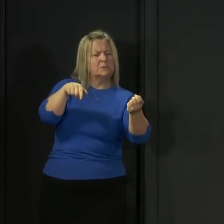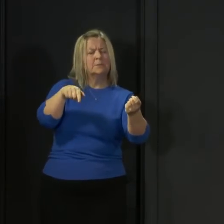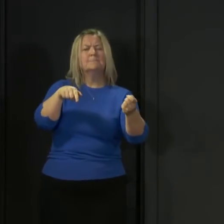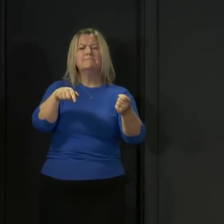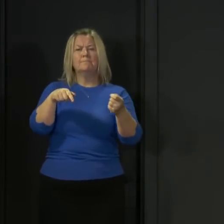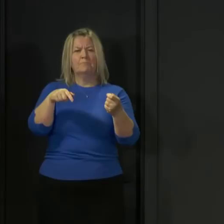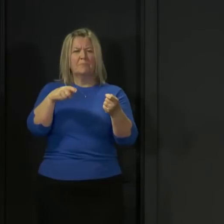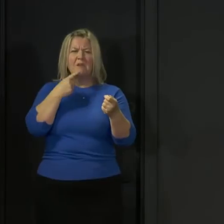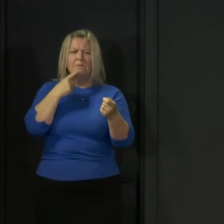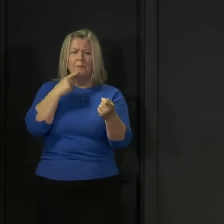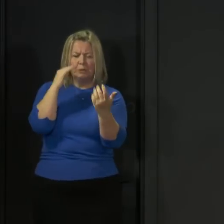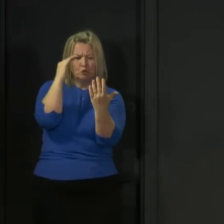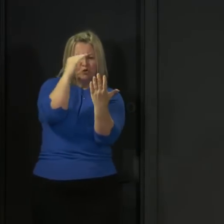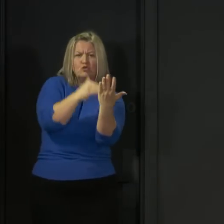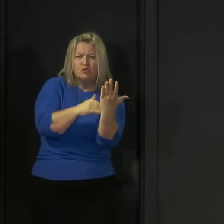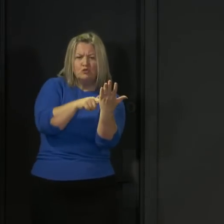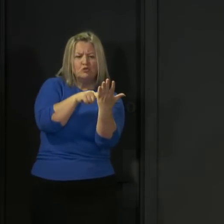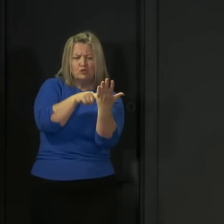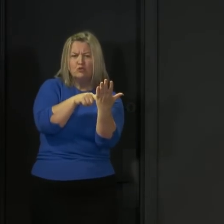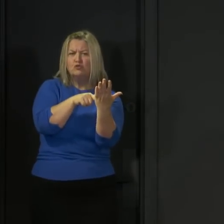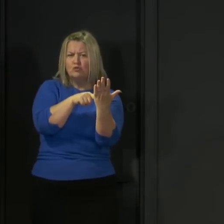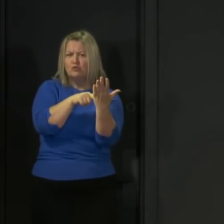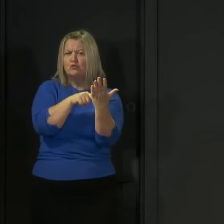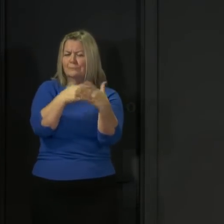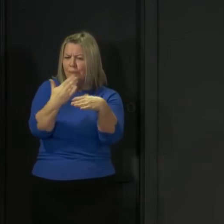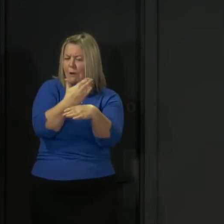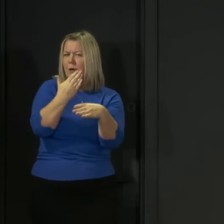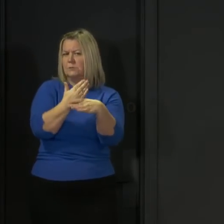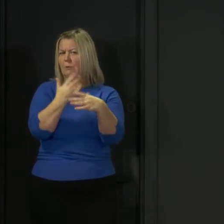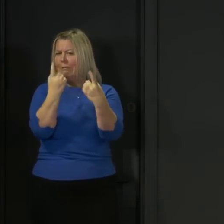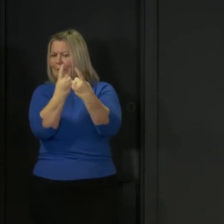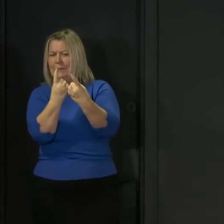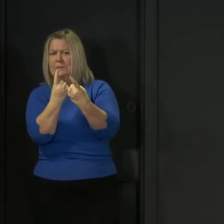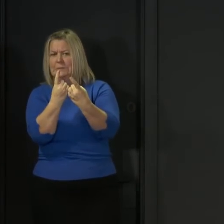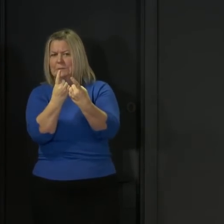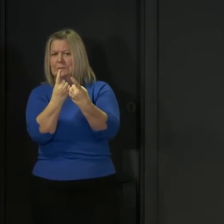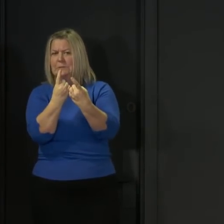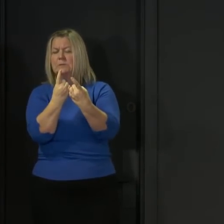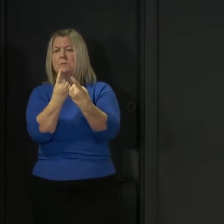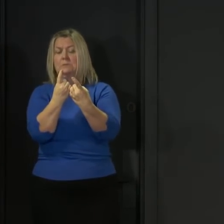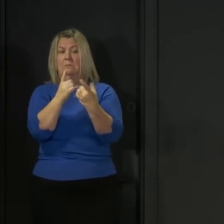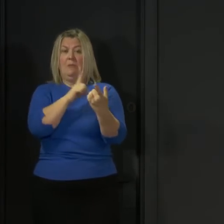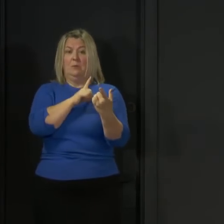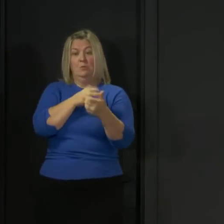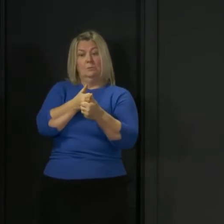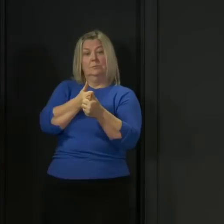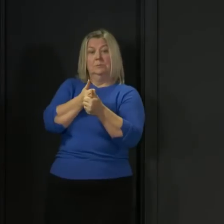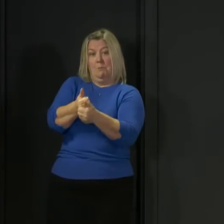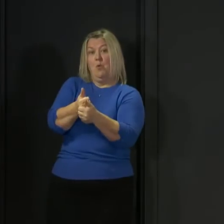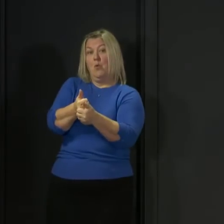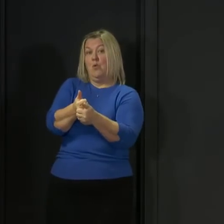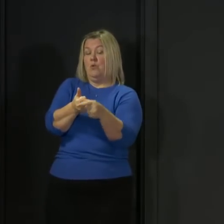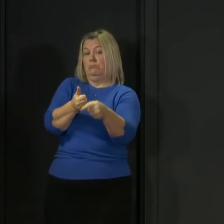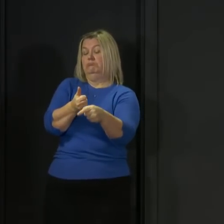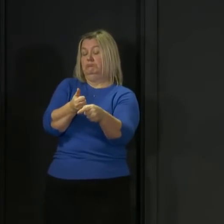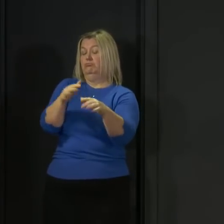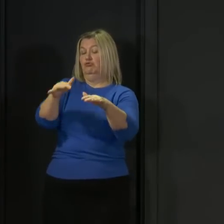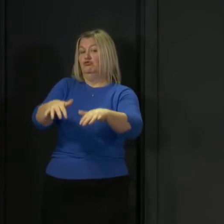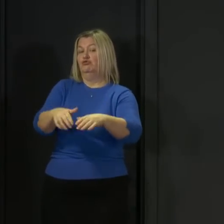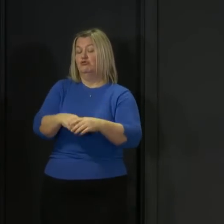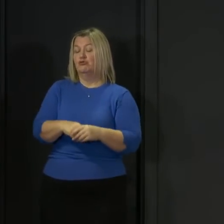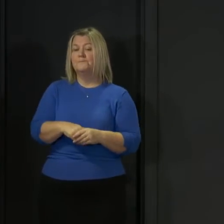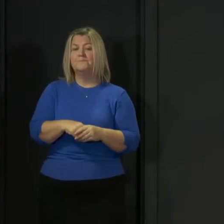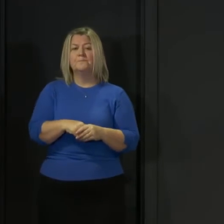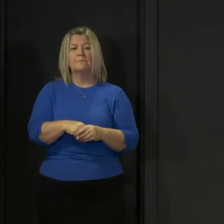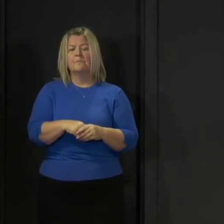mean for people who have been asked to isolate, the practical considerations of that. That's why support has been added in there. Now, I'm not going